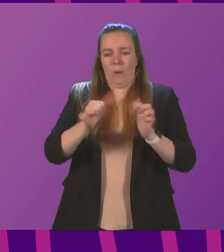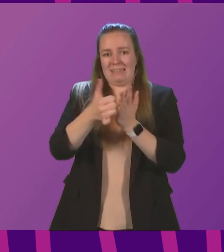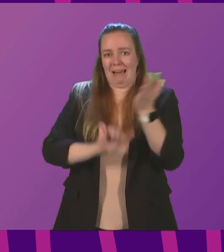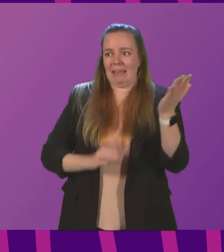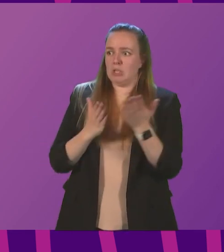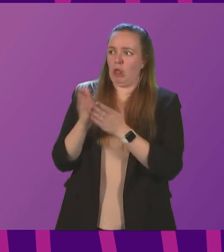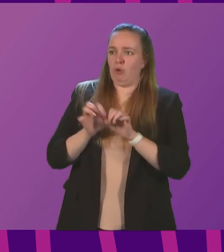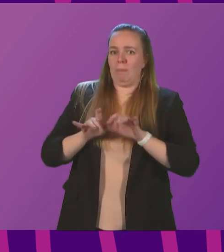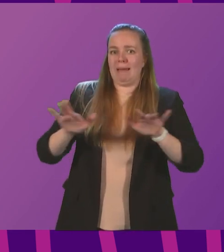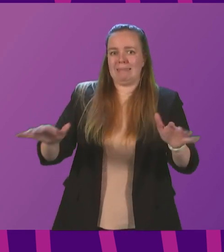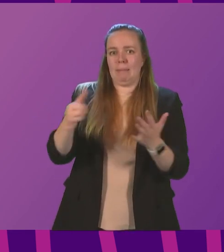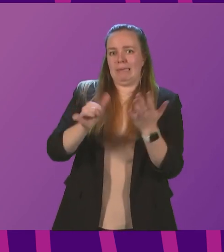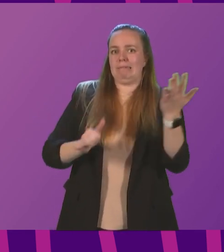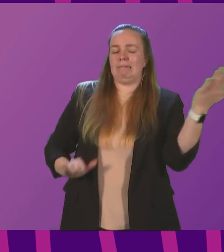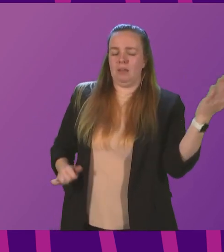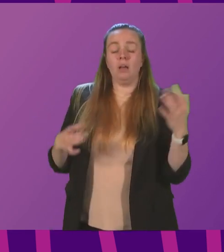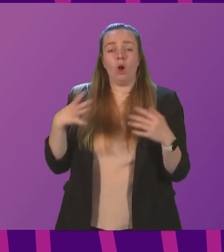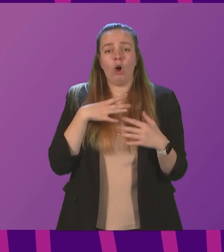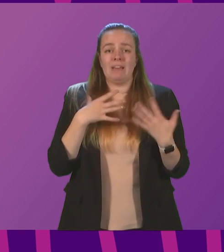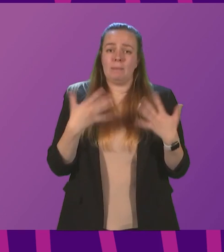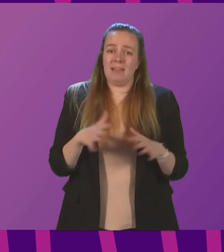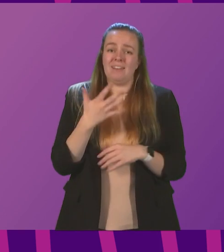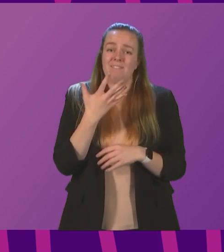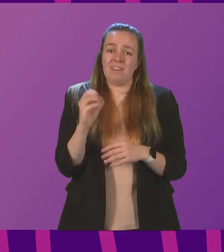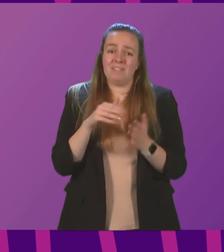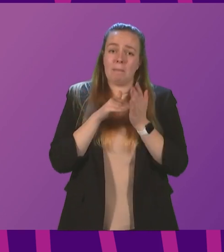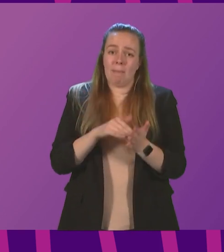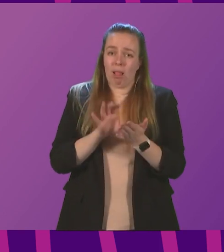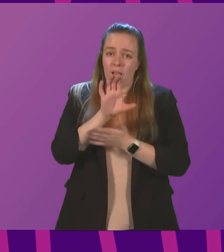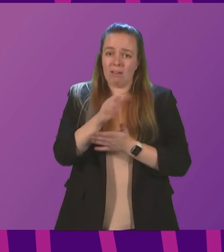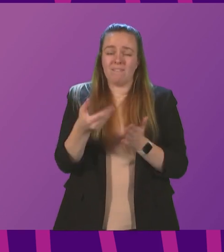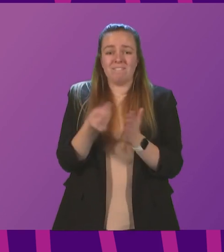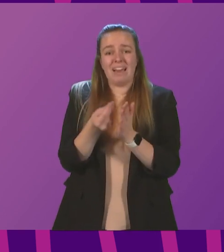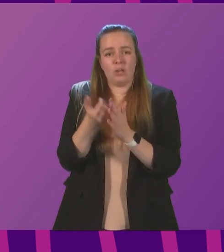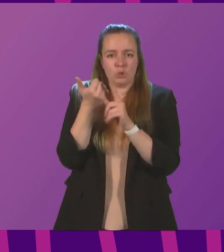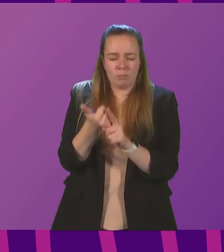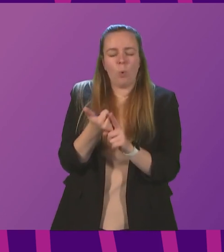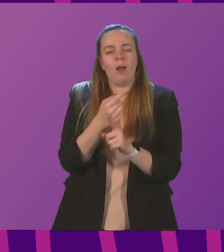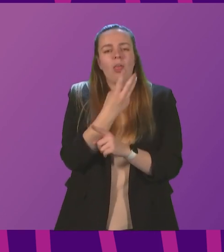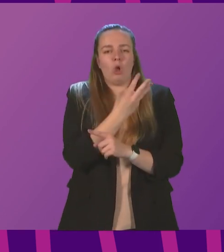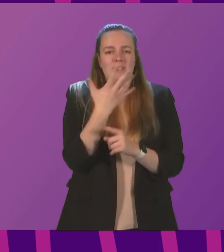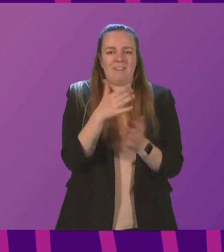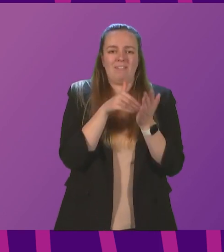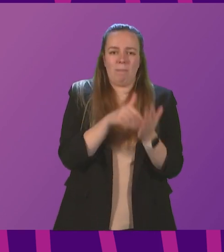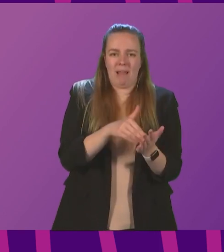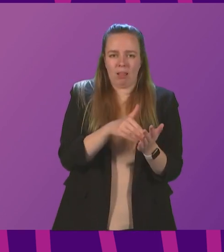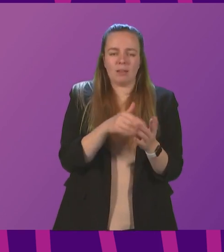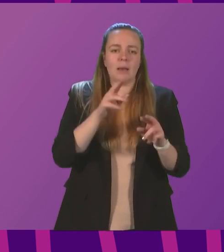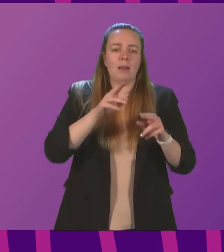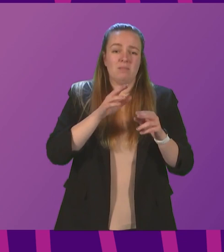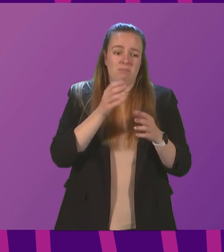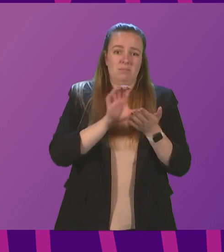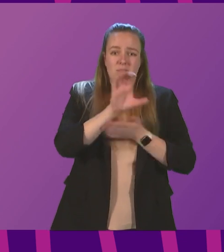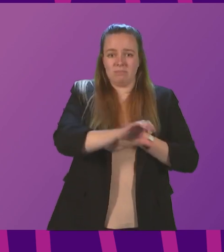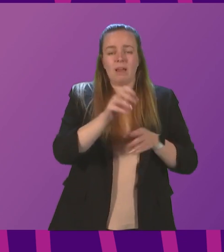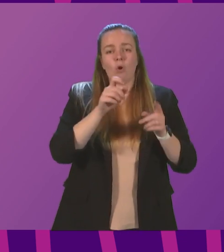course of the pandemic. We have already provided £50 million of financial support, plus an additional £35 million of PPE, to ensure